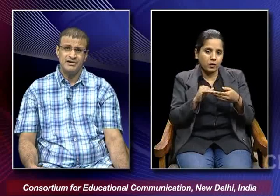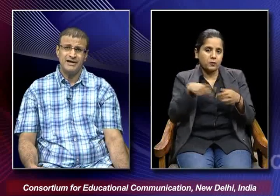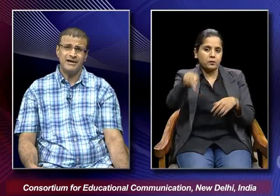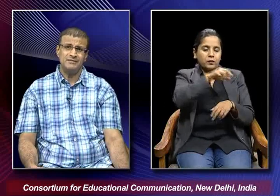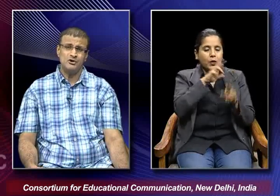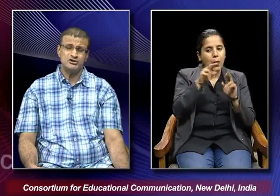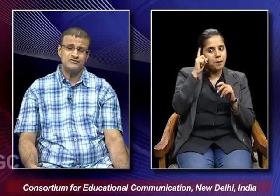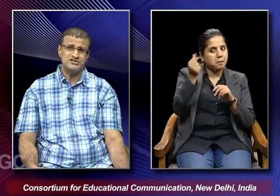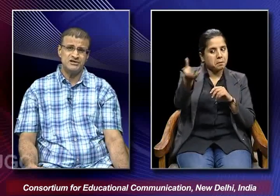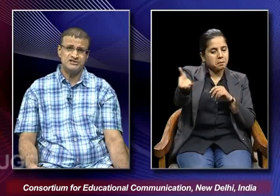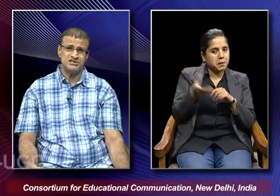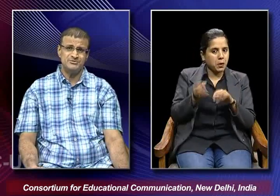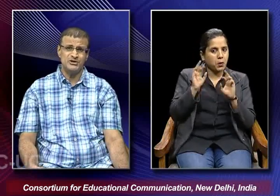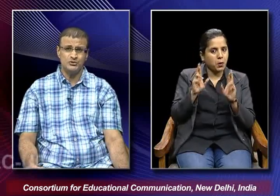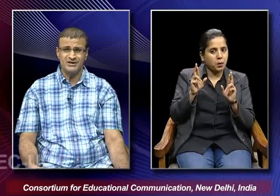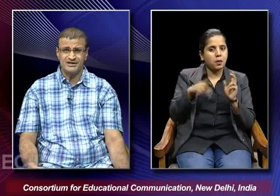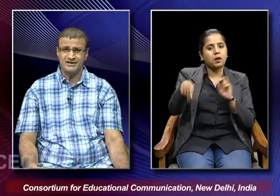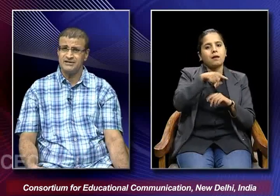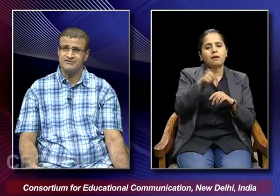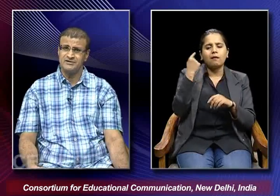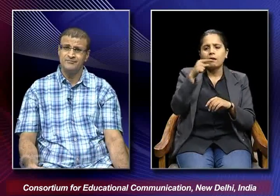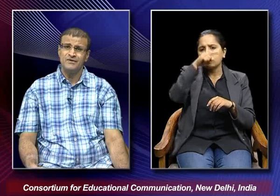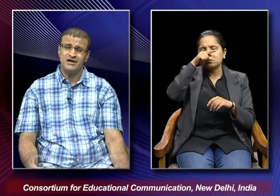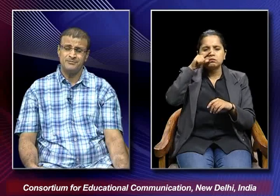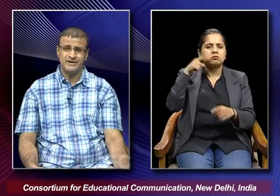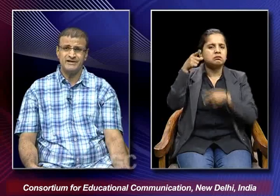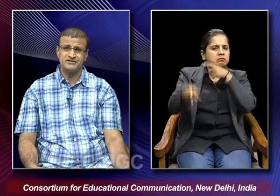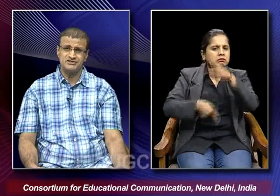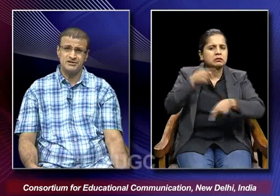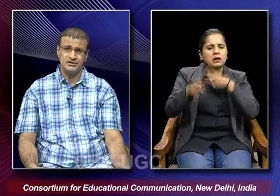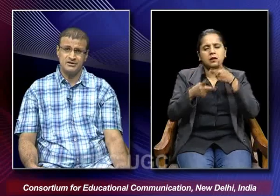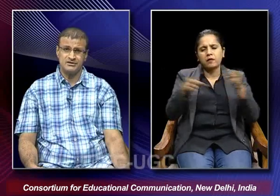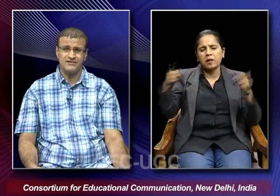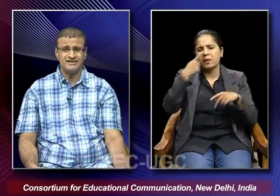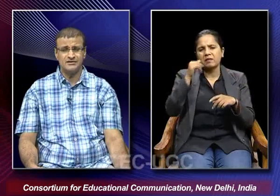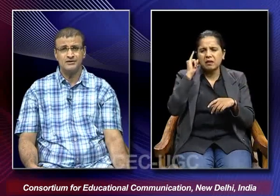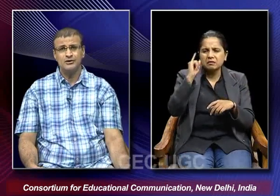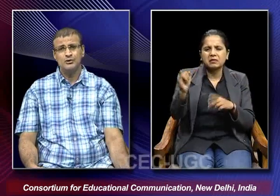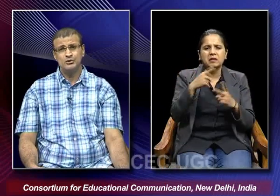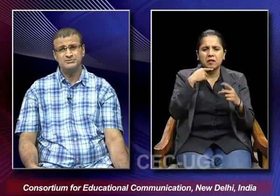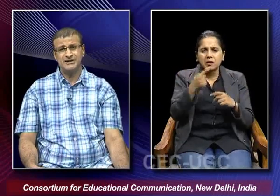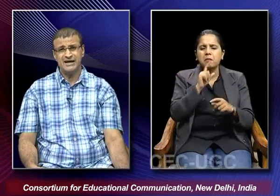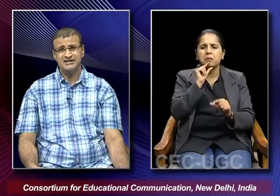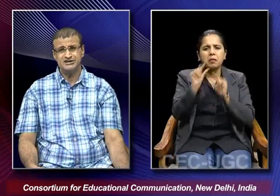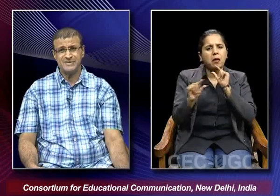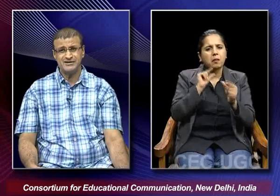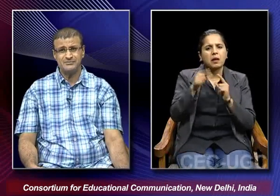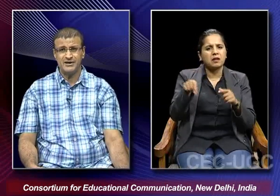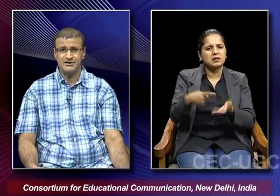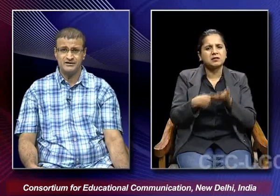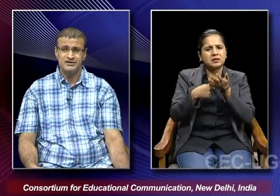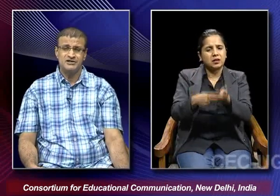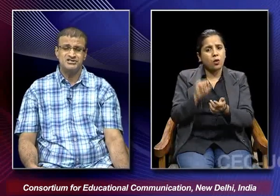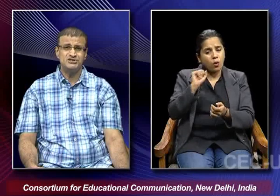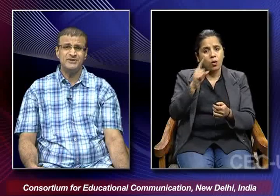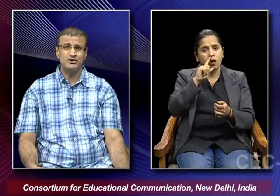and because of which she is being humiliated even her parents her father who is being highly respected by